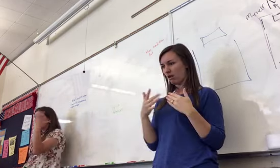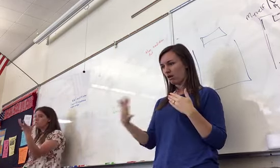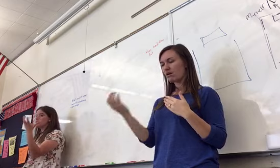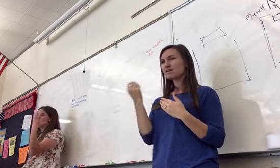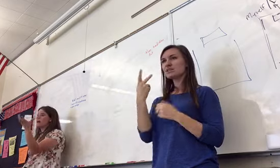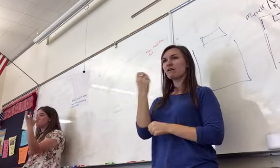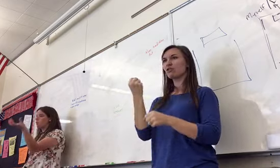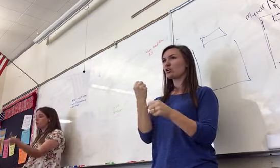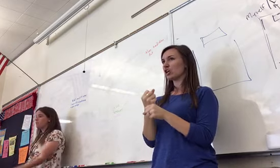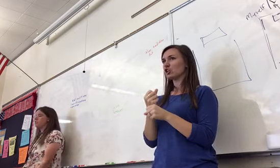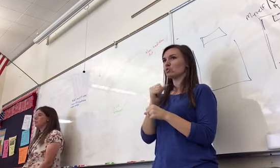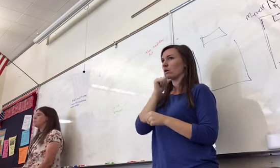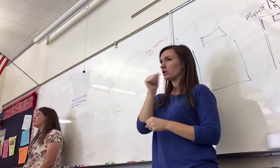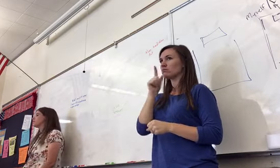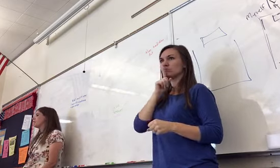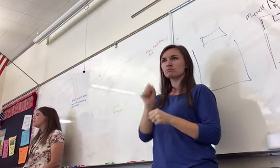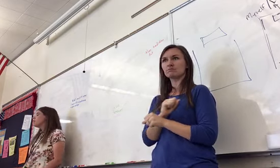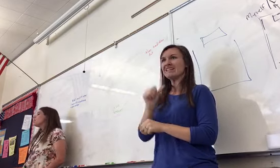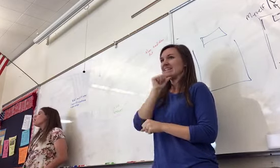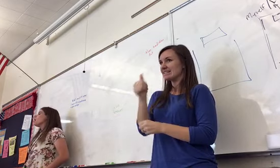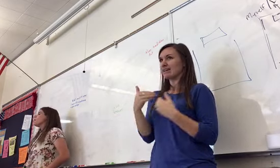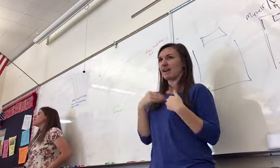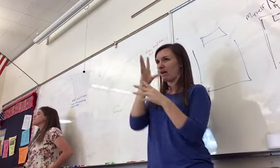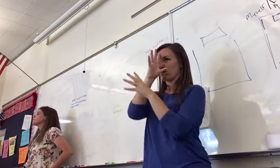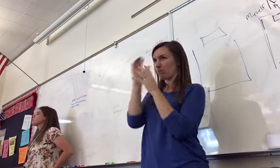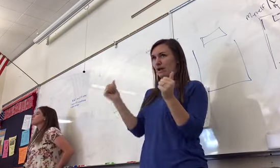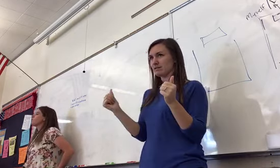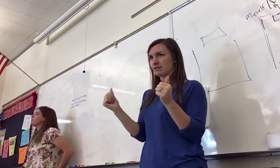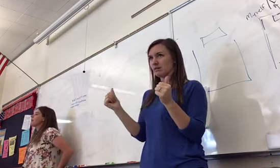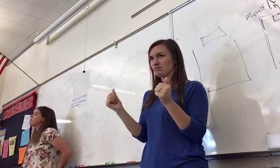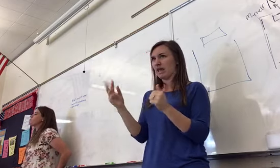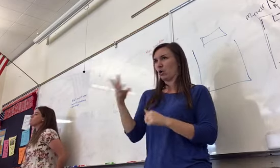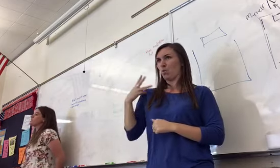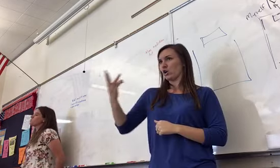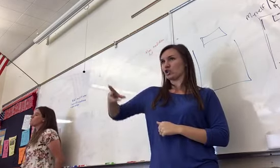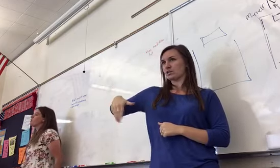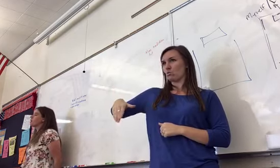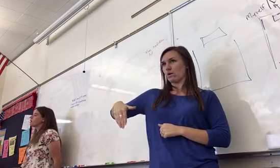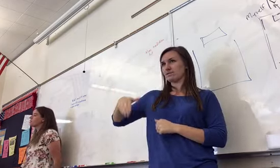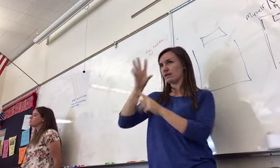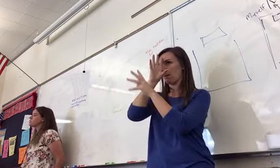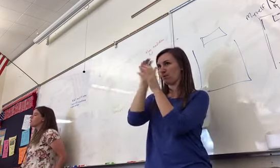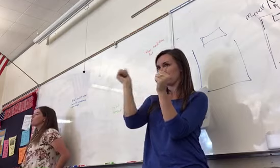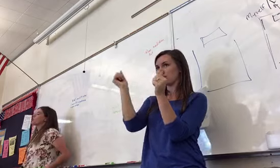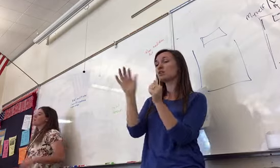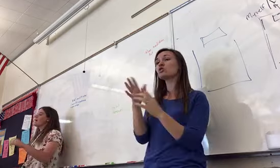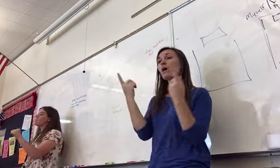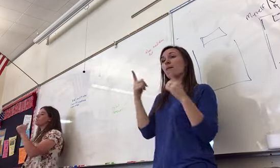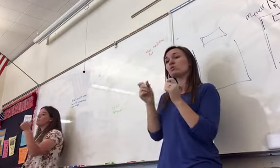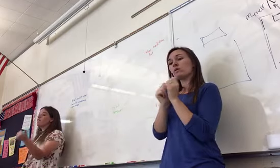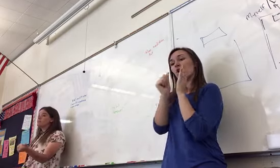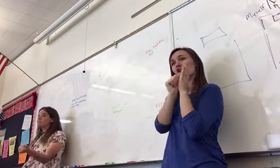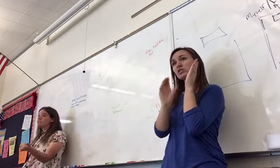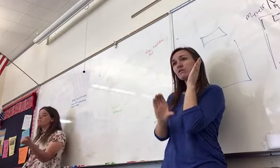person as our leader in America. Basically, what's going to happen is with the Articles, you're going to have all the negatives,